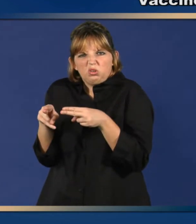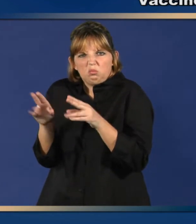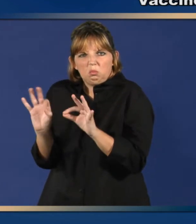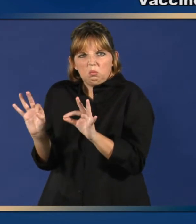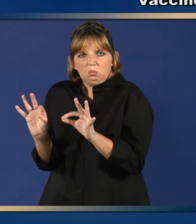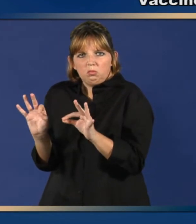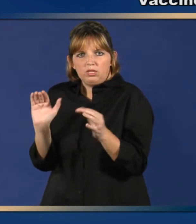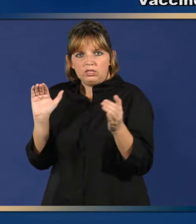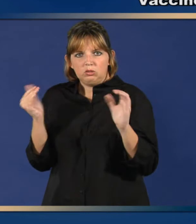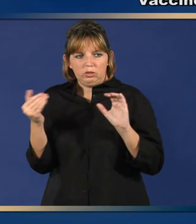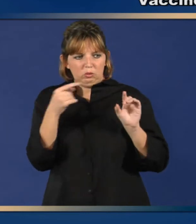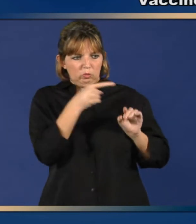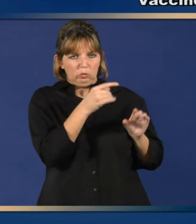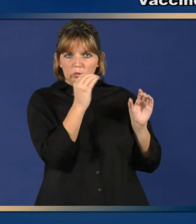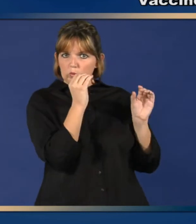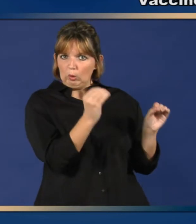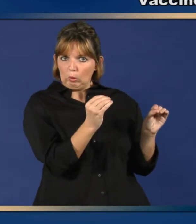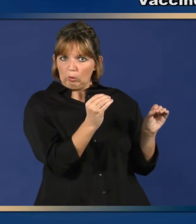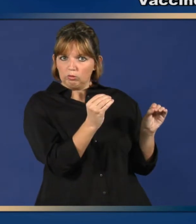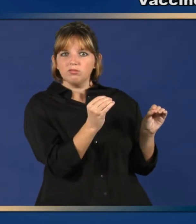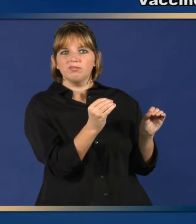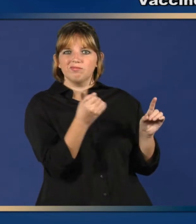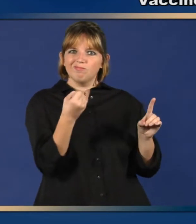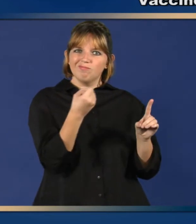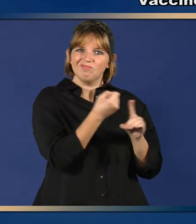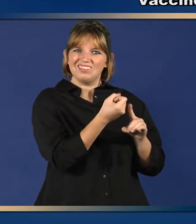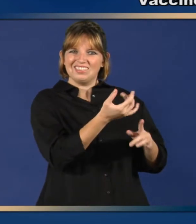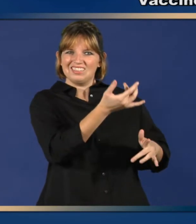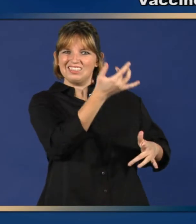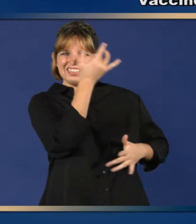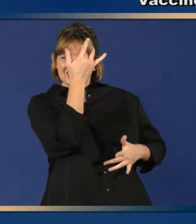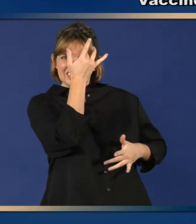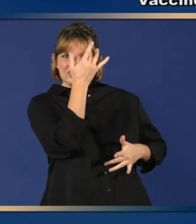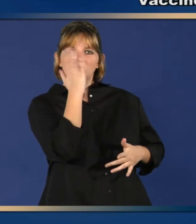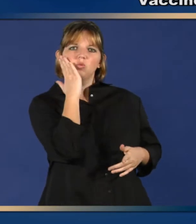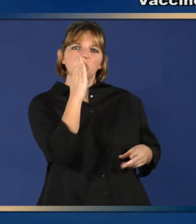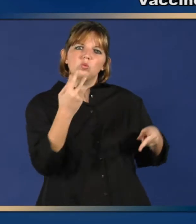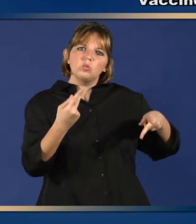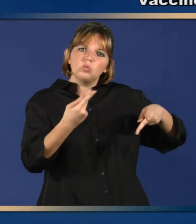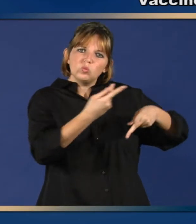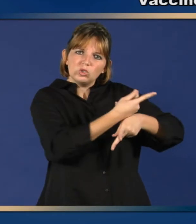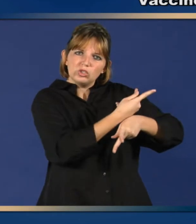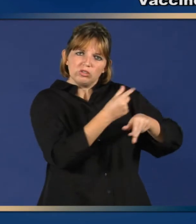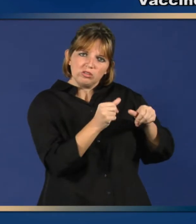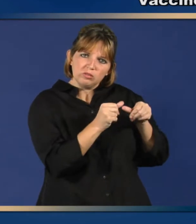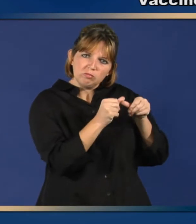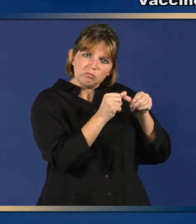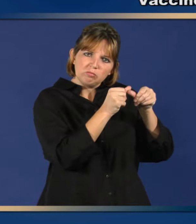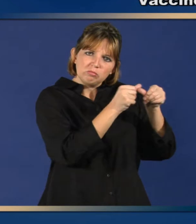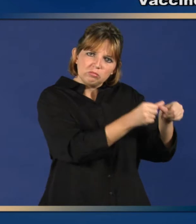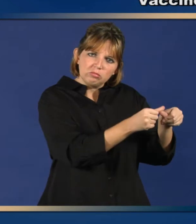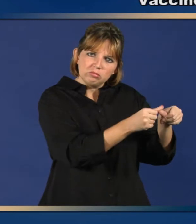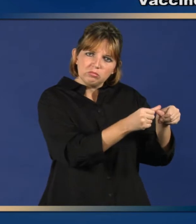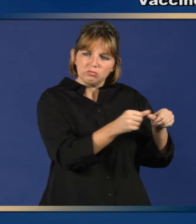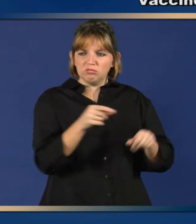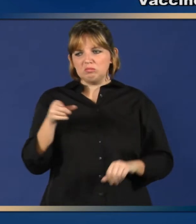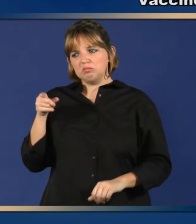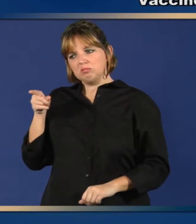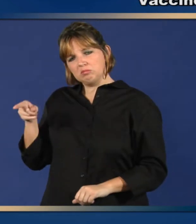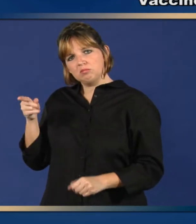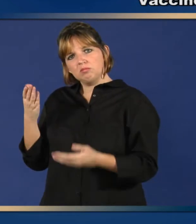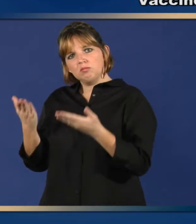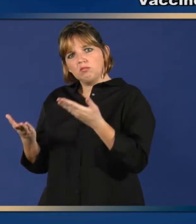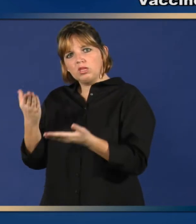been vaccinated. There may be mild side effects like swelling where the shot was given, but they do not last